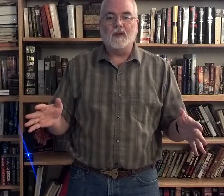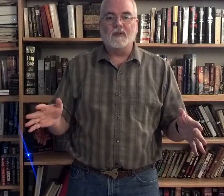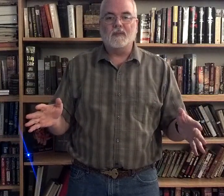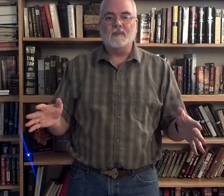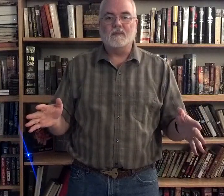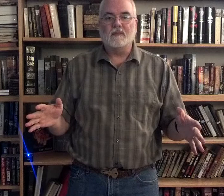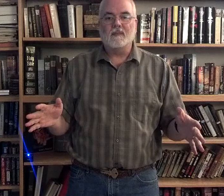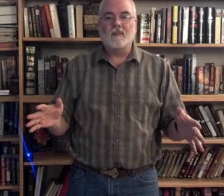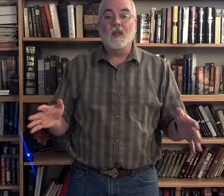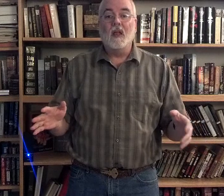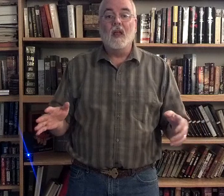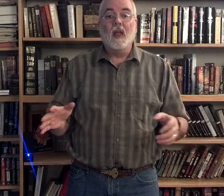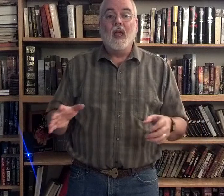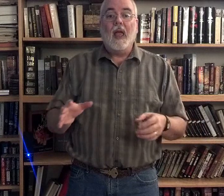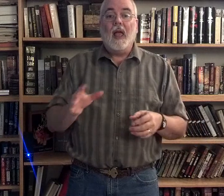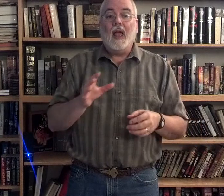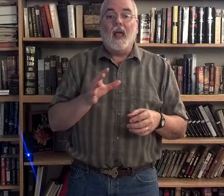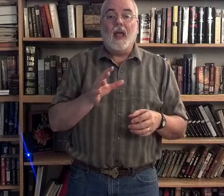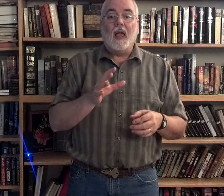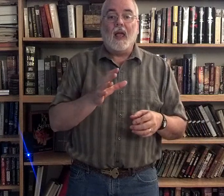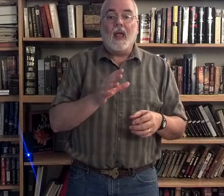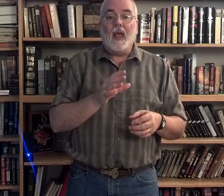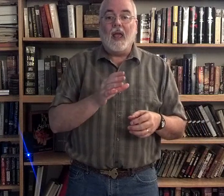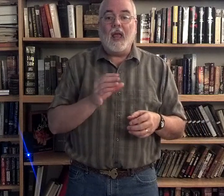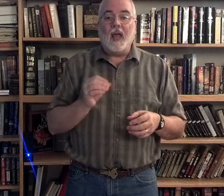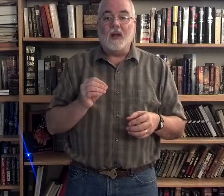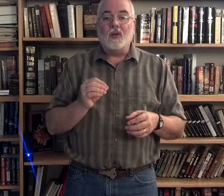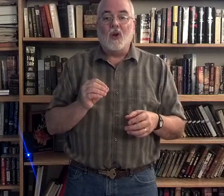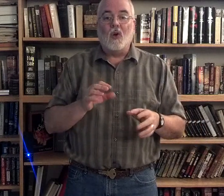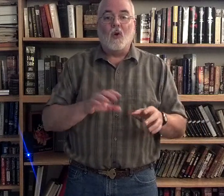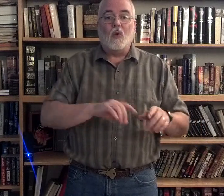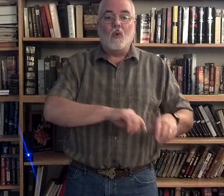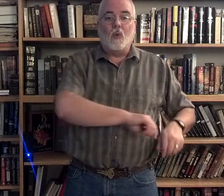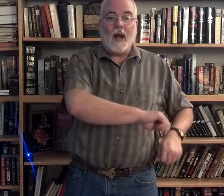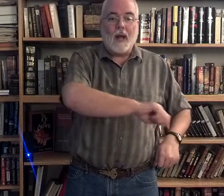and wrapped,